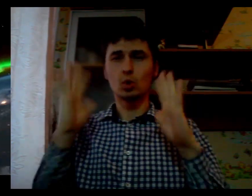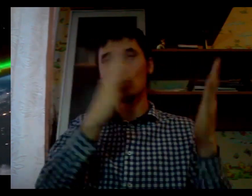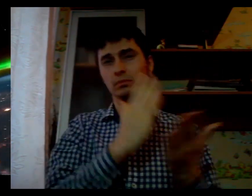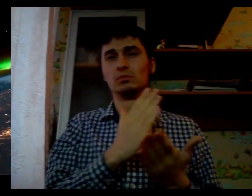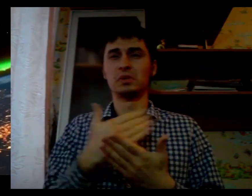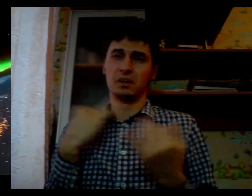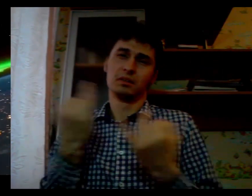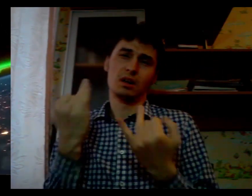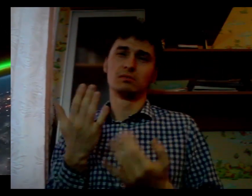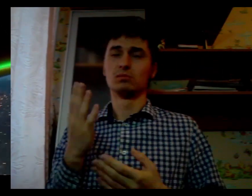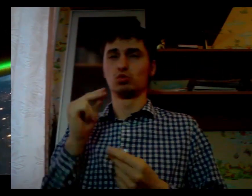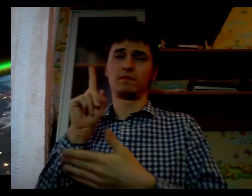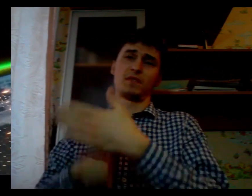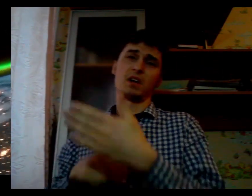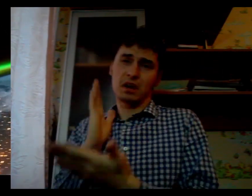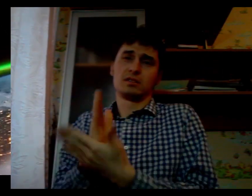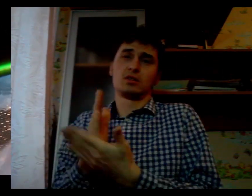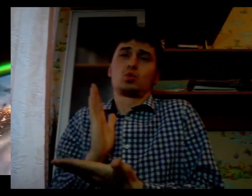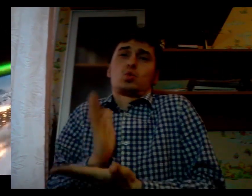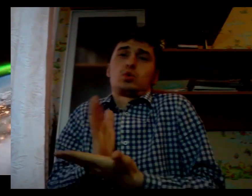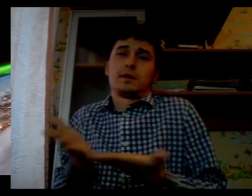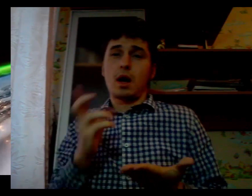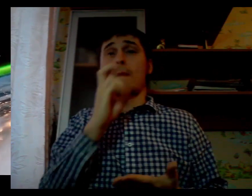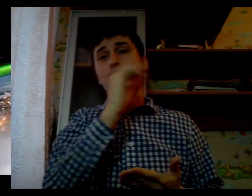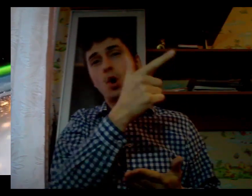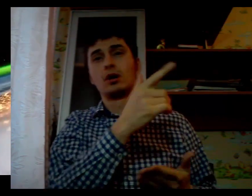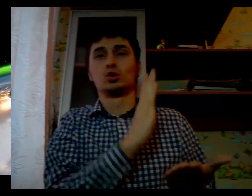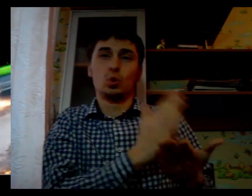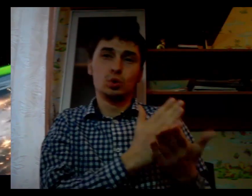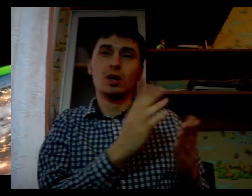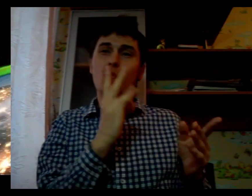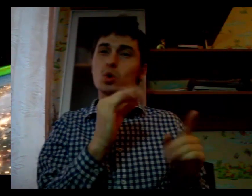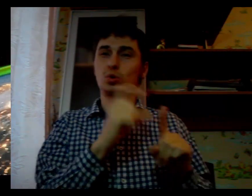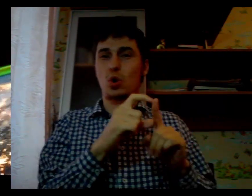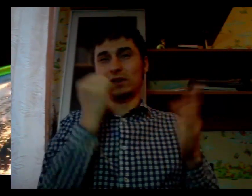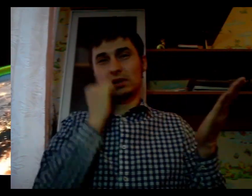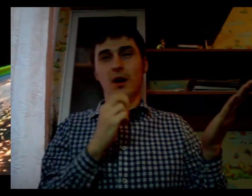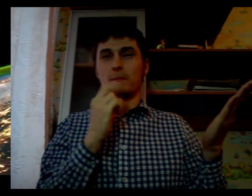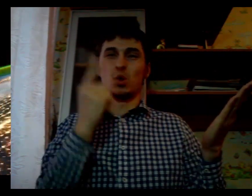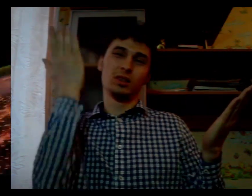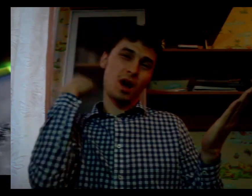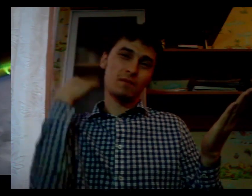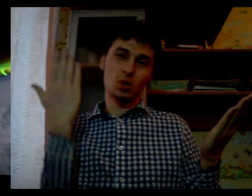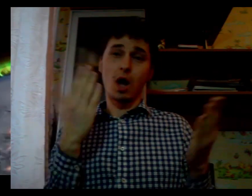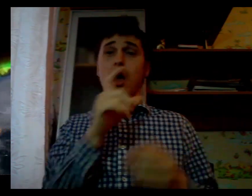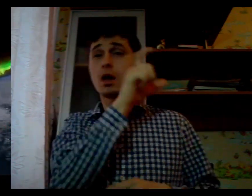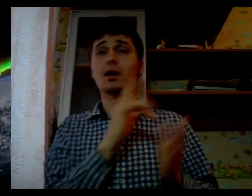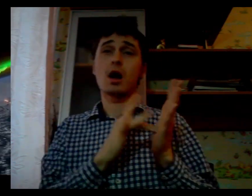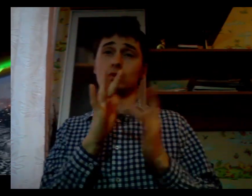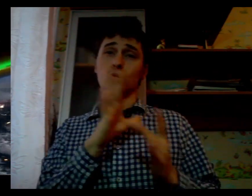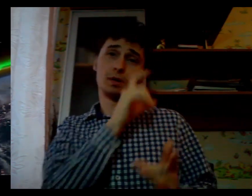Realizing this goal will require an intrapreneurial spirit. An new generation of scientists and a...